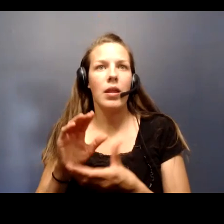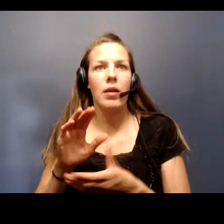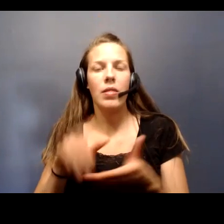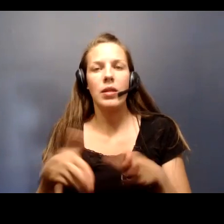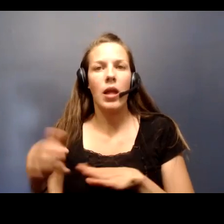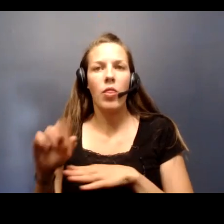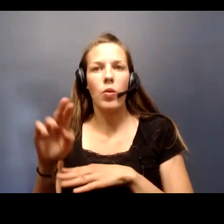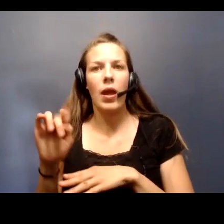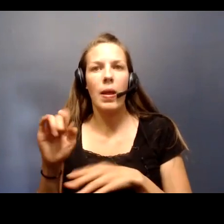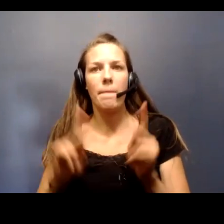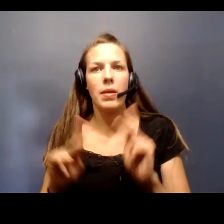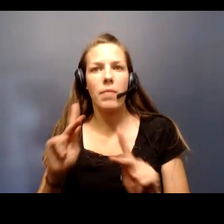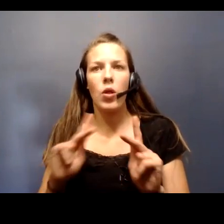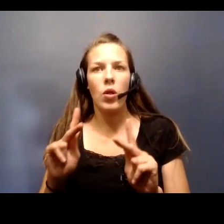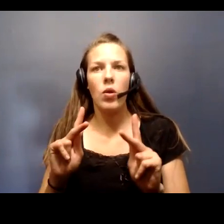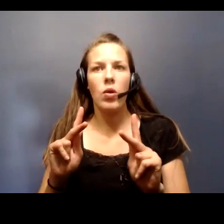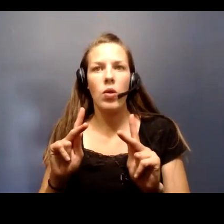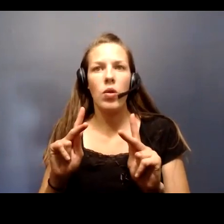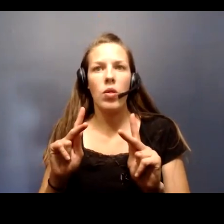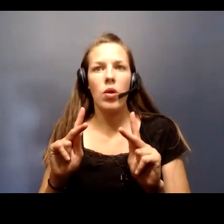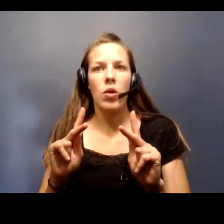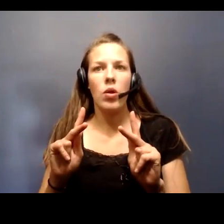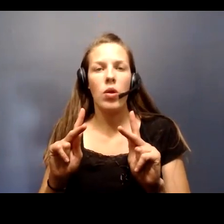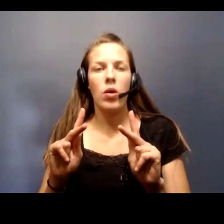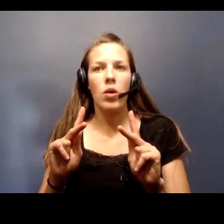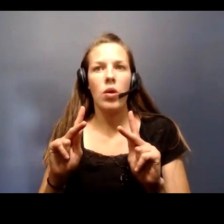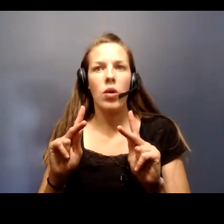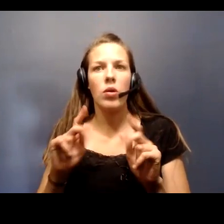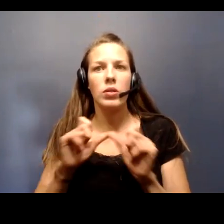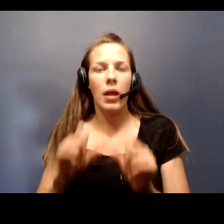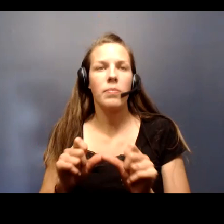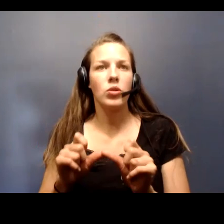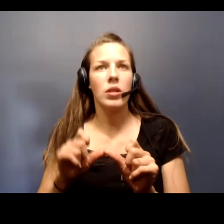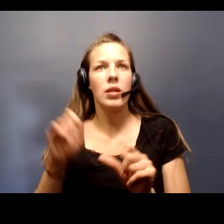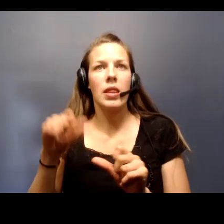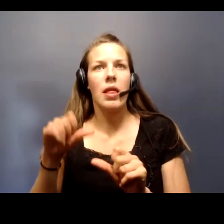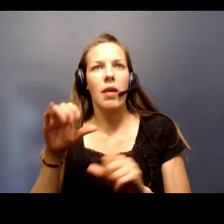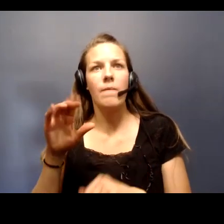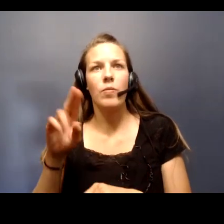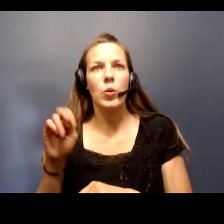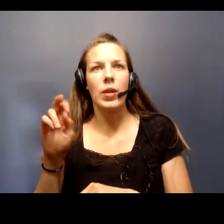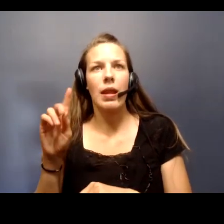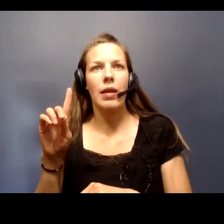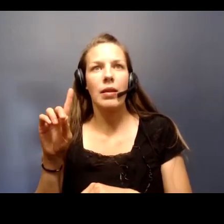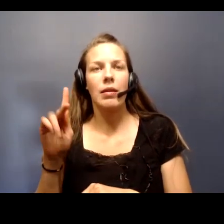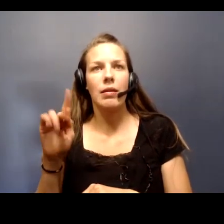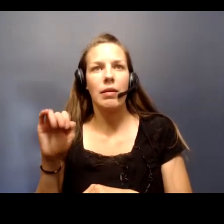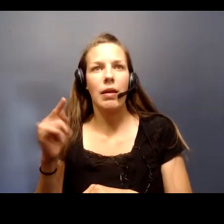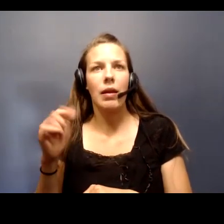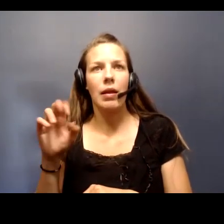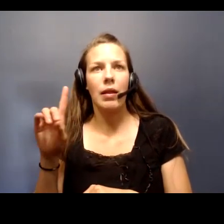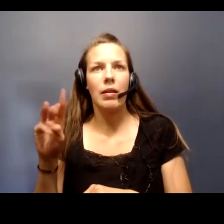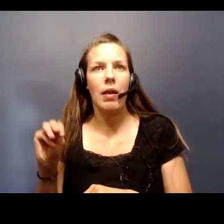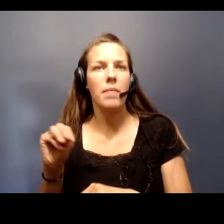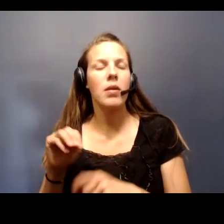rate in people with severe illness substantially. That study came from the United Kingdom and has